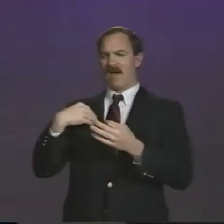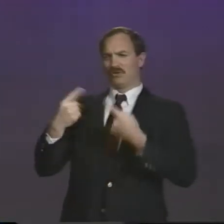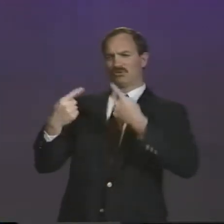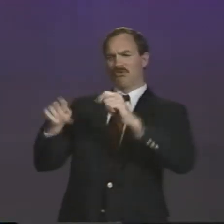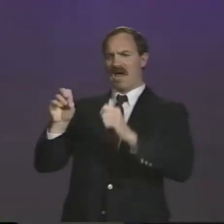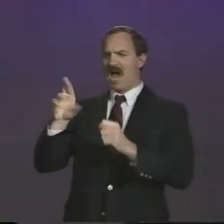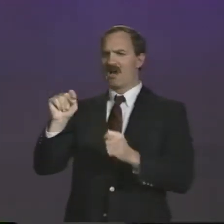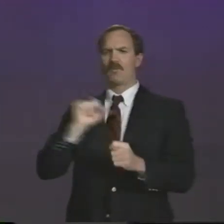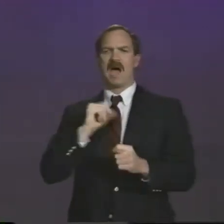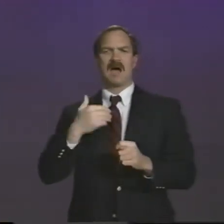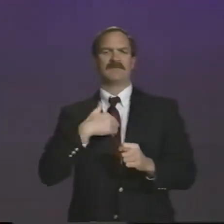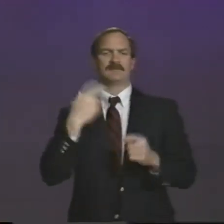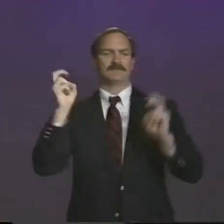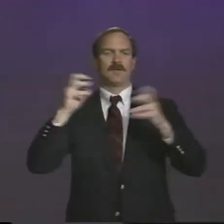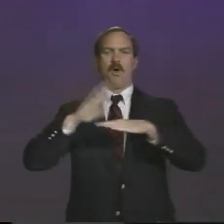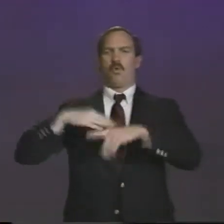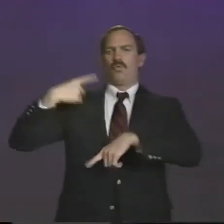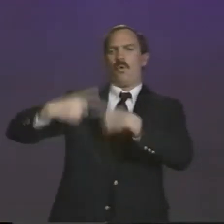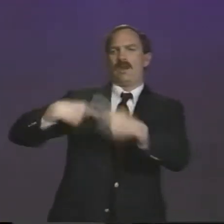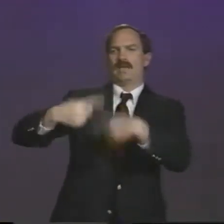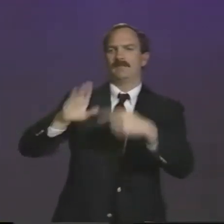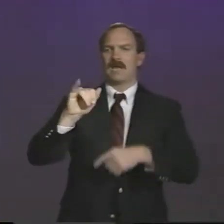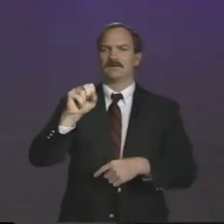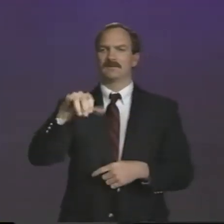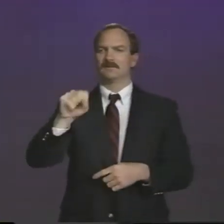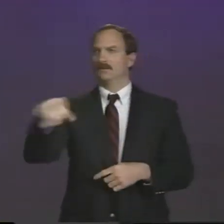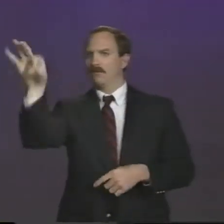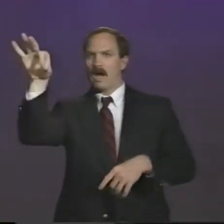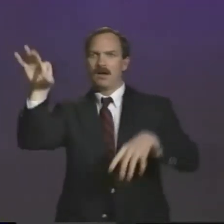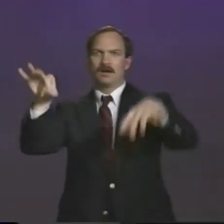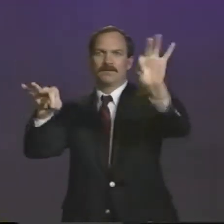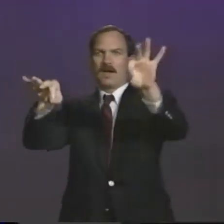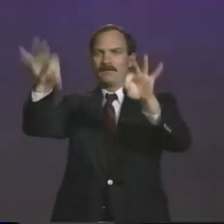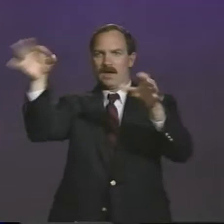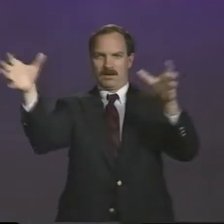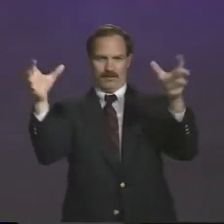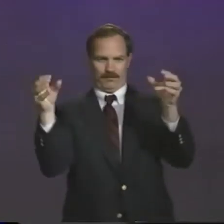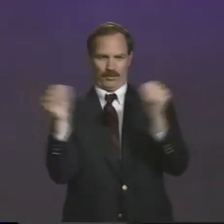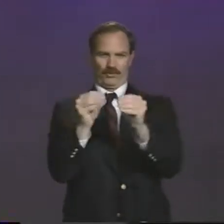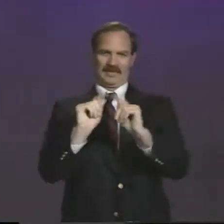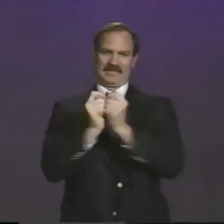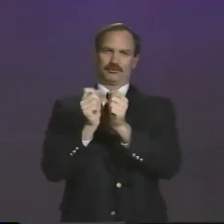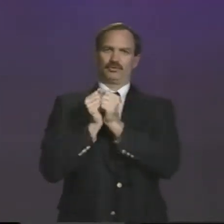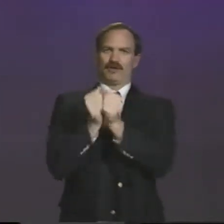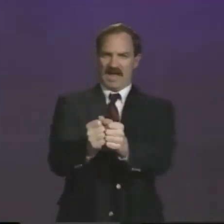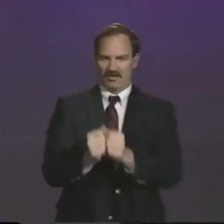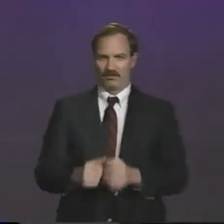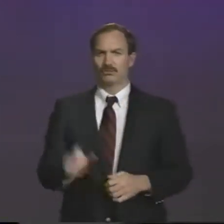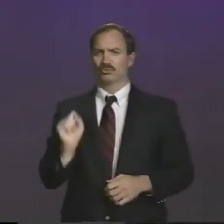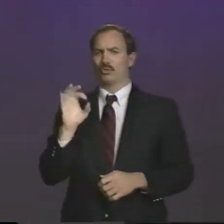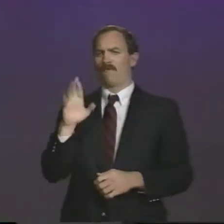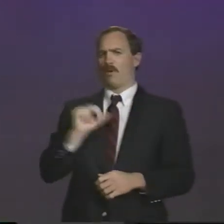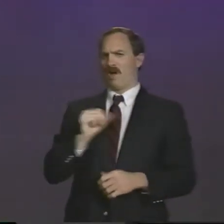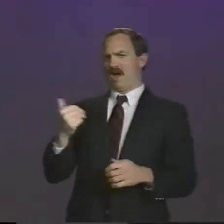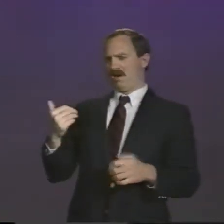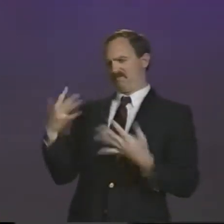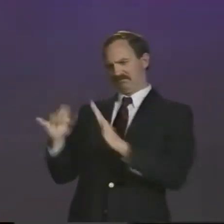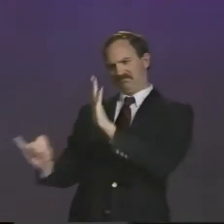So instead of having just a tryout to get people to come in, we usually have tryout going on an ongoing basis so that we can pull a team